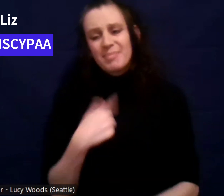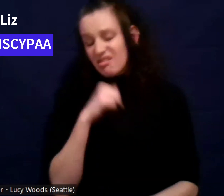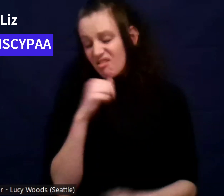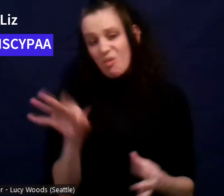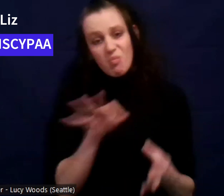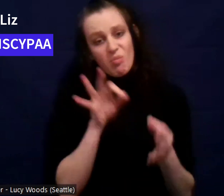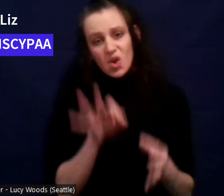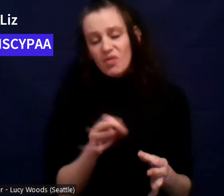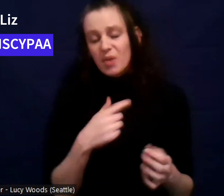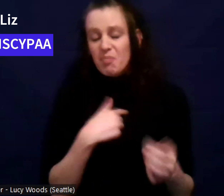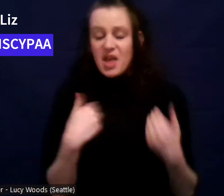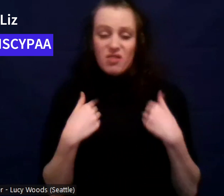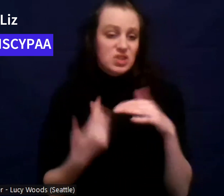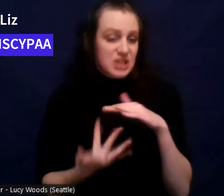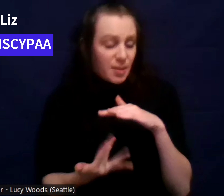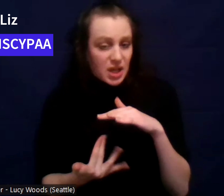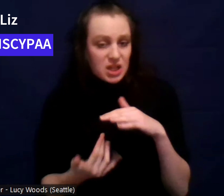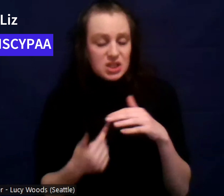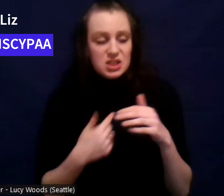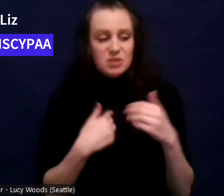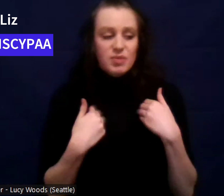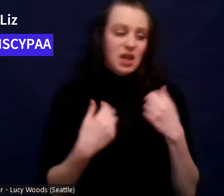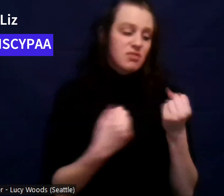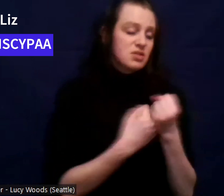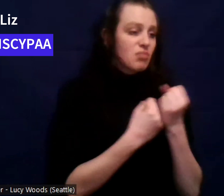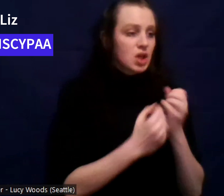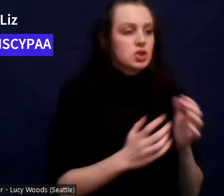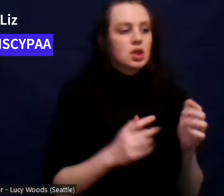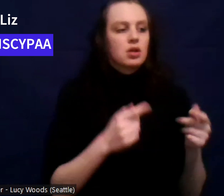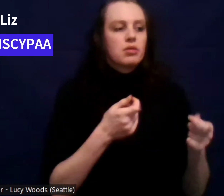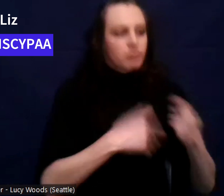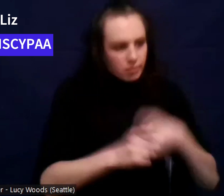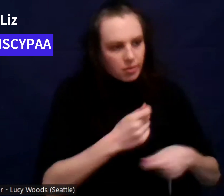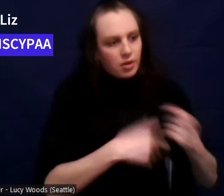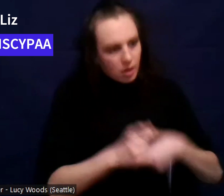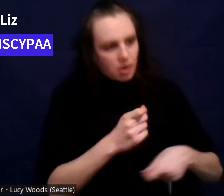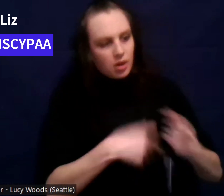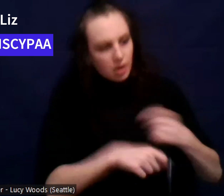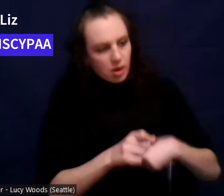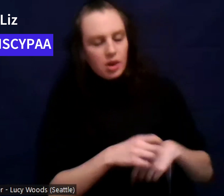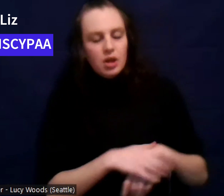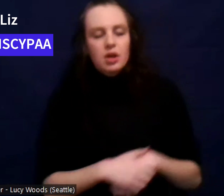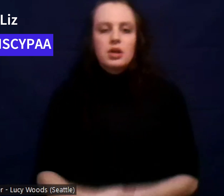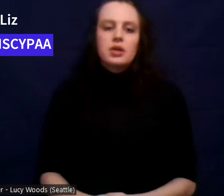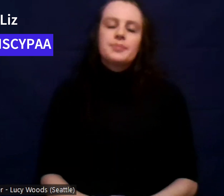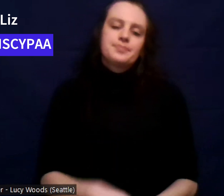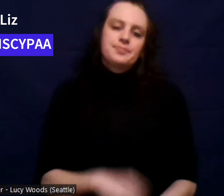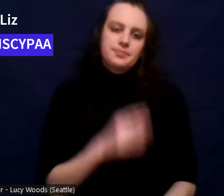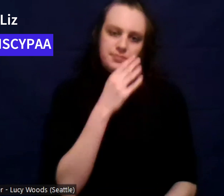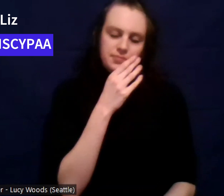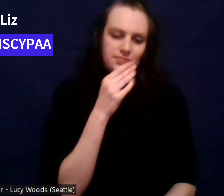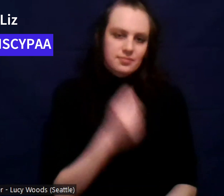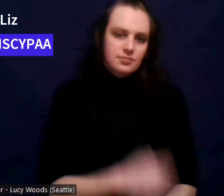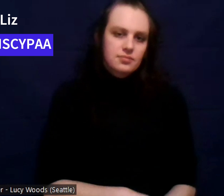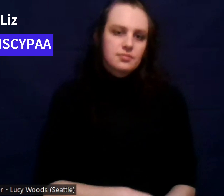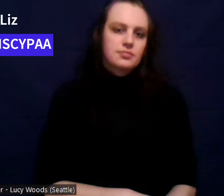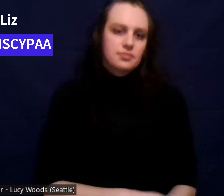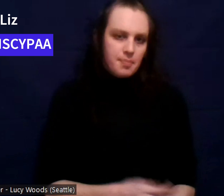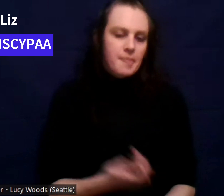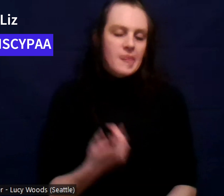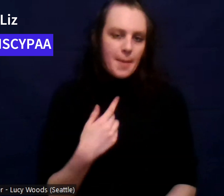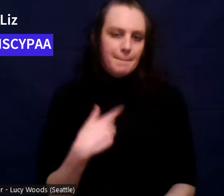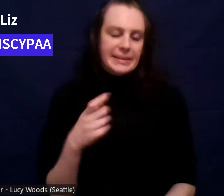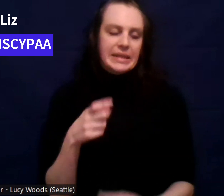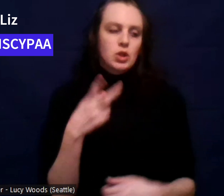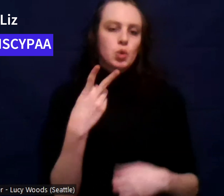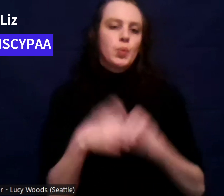resentments to some sponsors. I went through some sponsors. Um, and it took me like two years to do